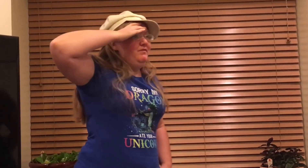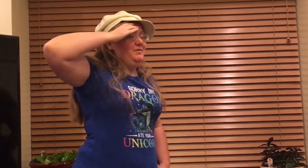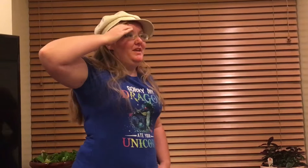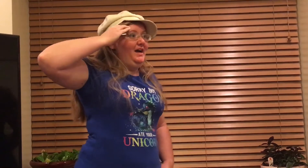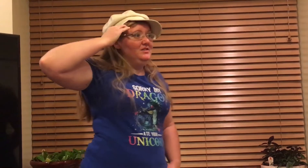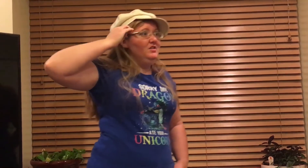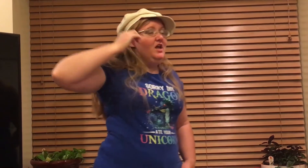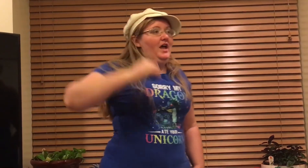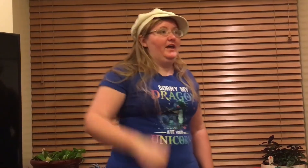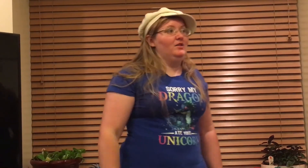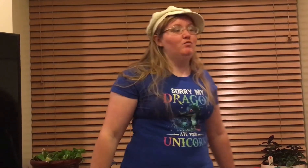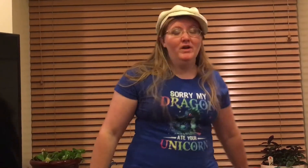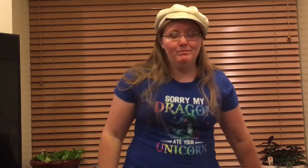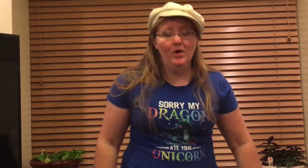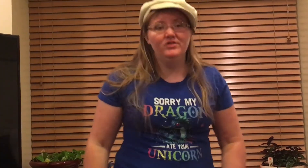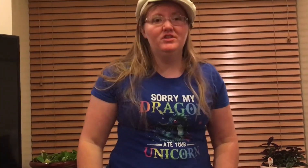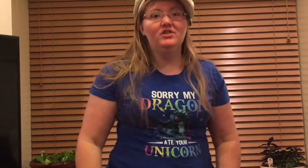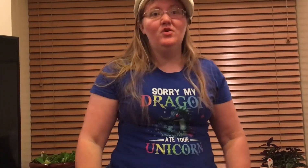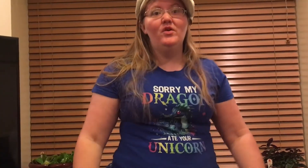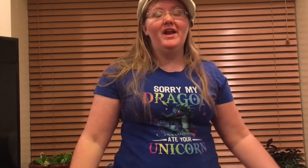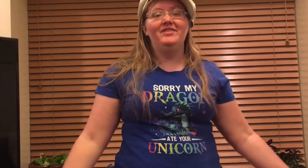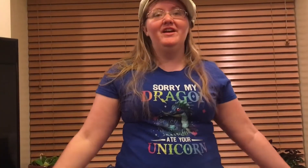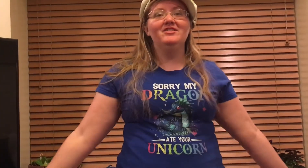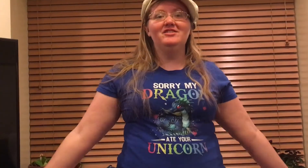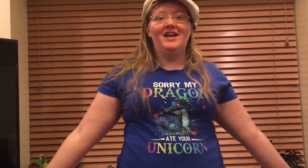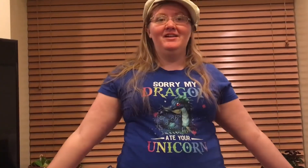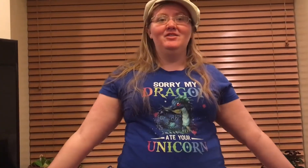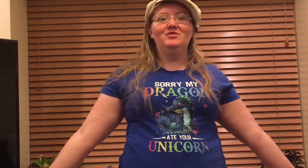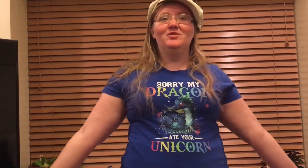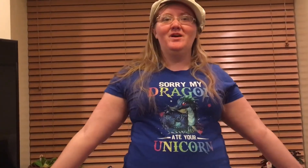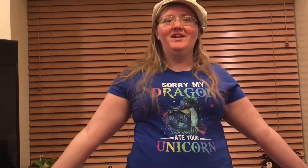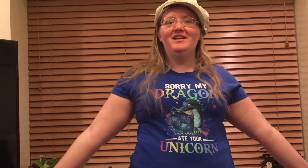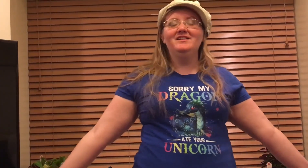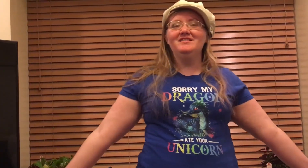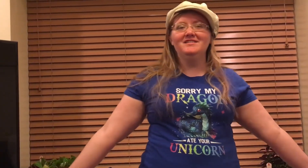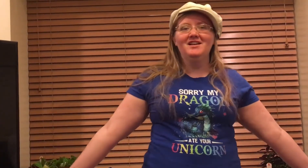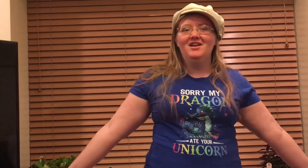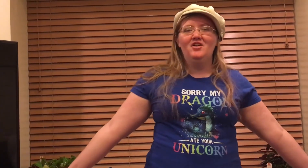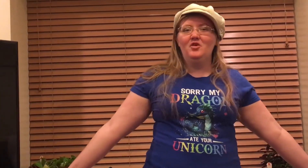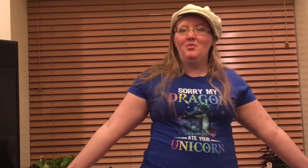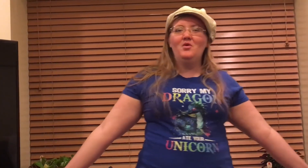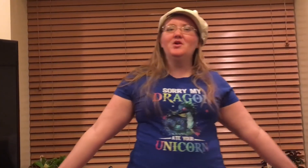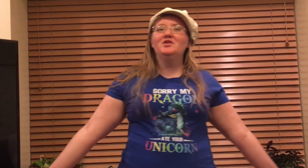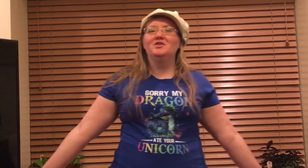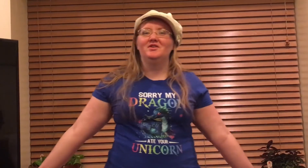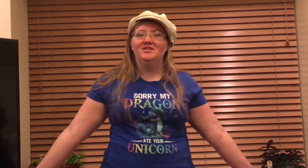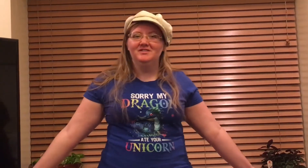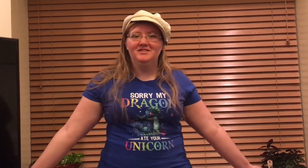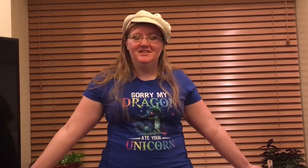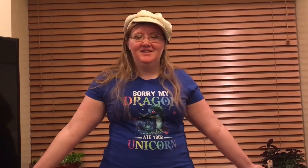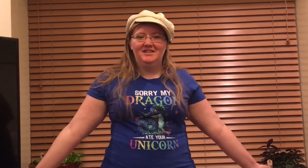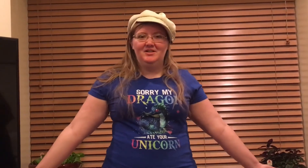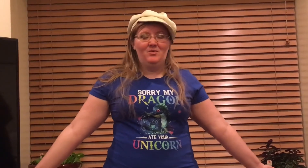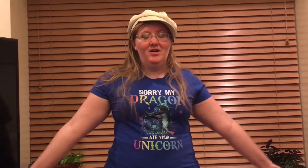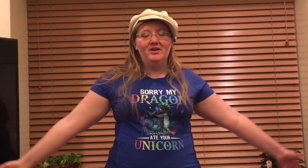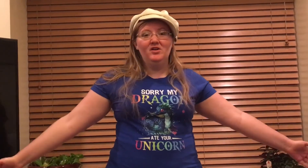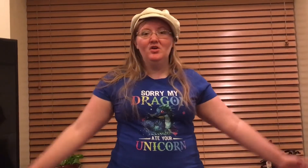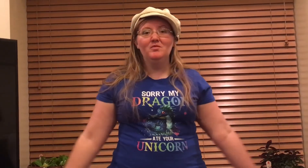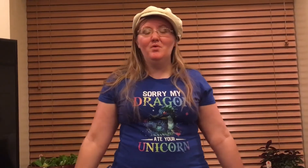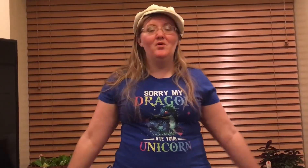from the castle! And he run bolts to the door and there standing in the doorway is the poor girl wearing her poor